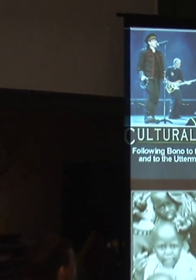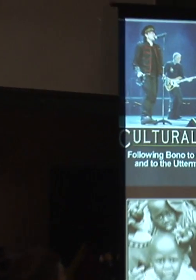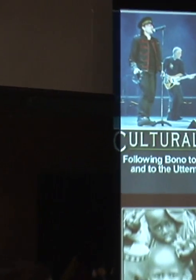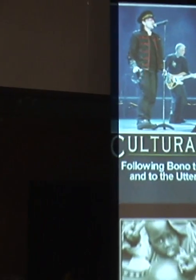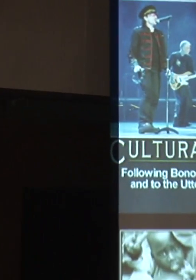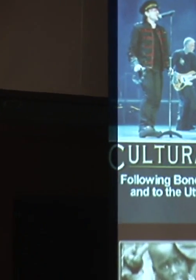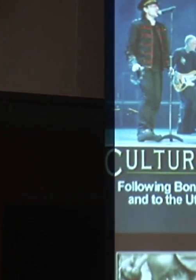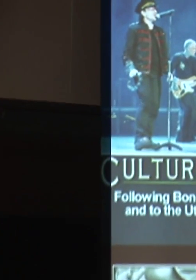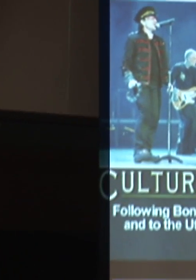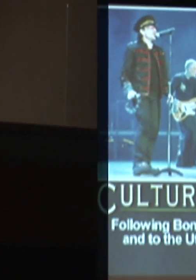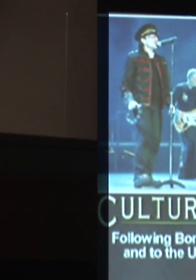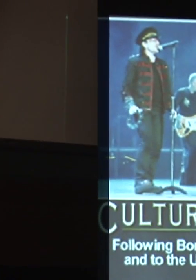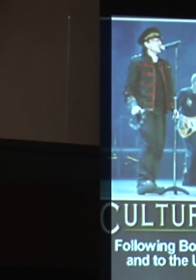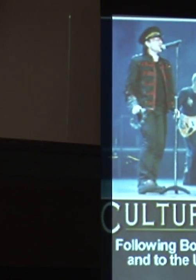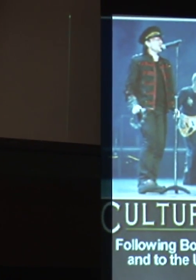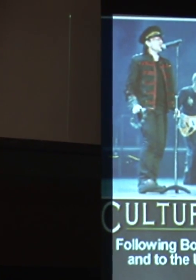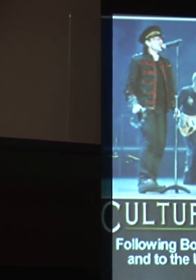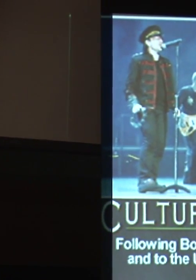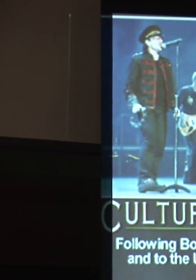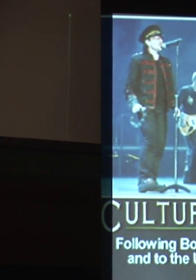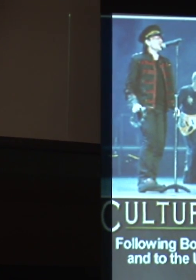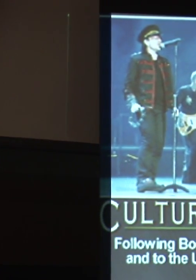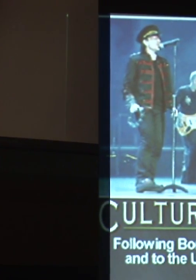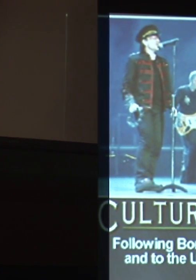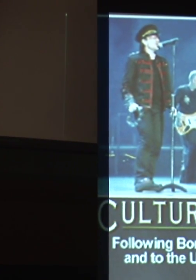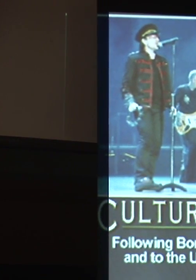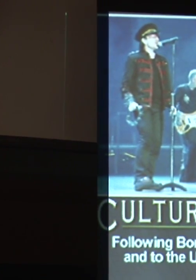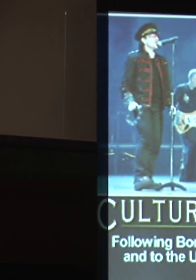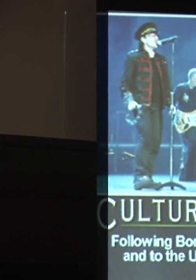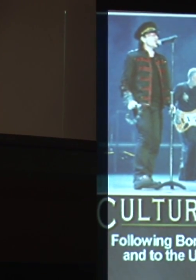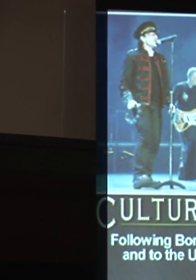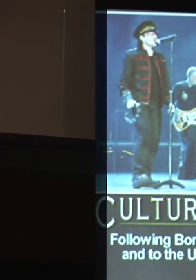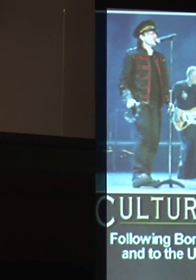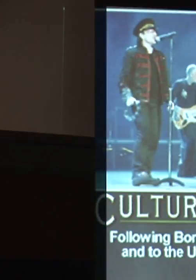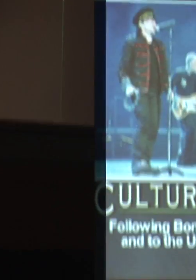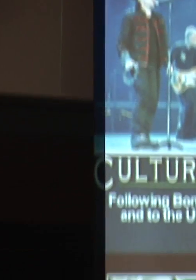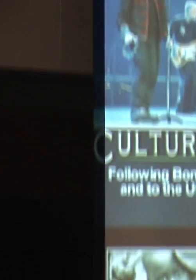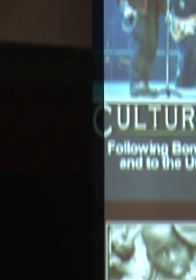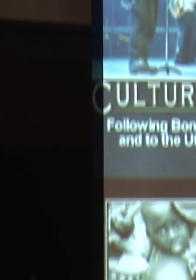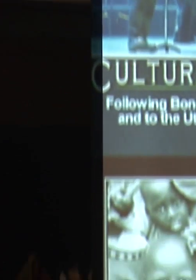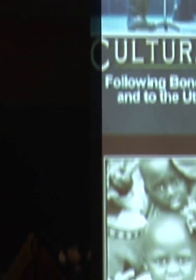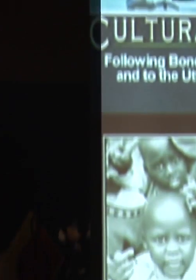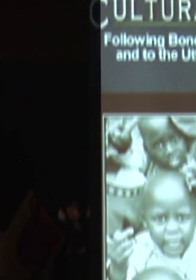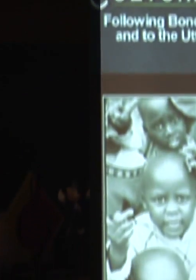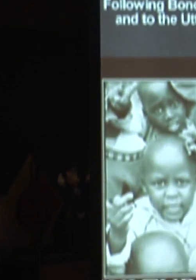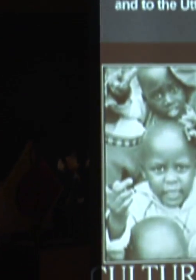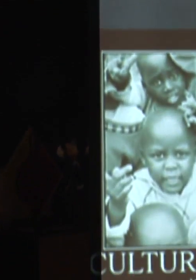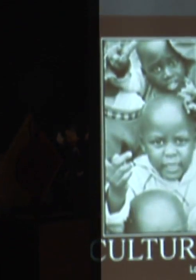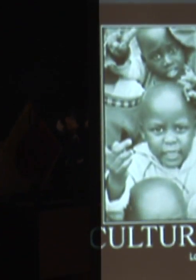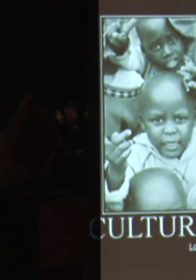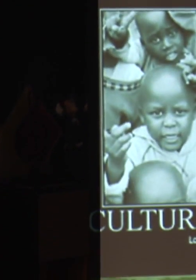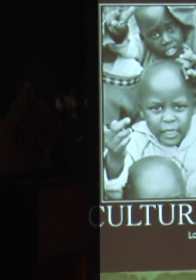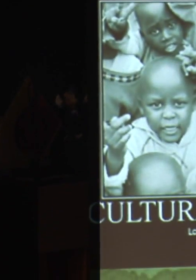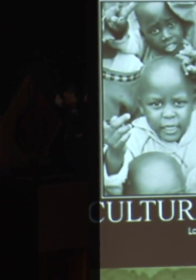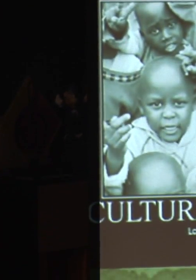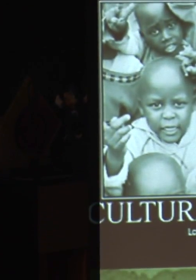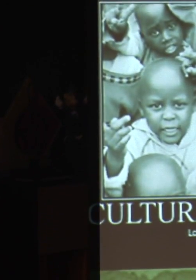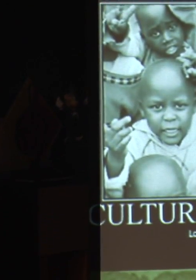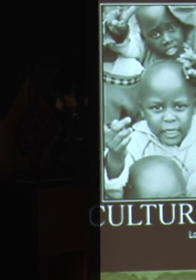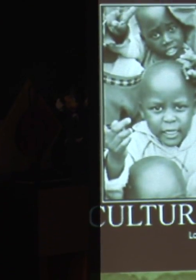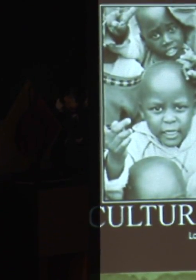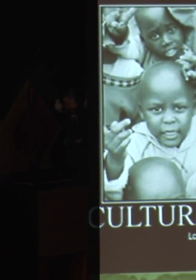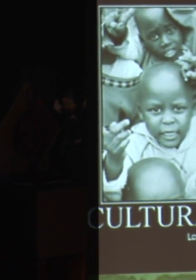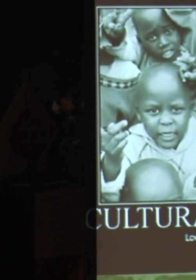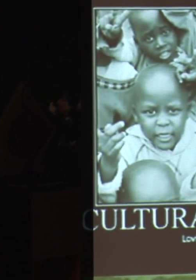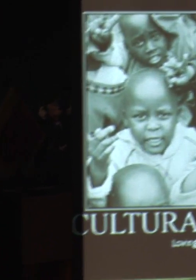Cultural awareness. Following bono to the concept of the outermost parts of the earth. Or cultural awareness.